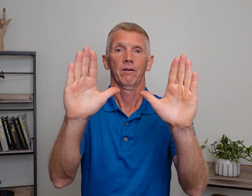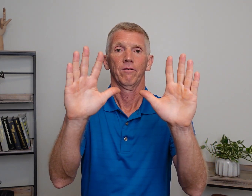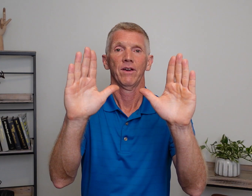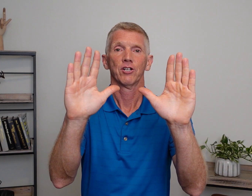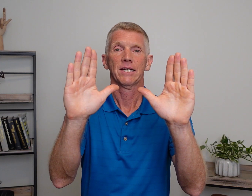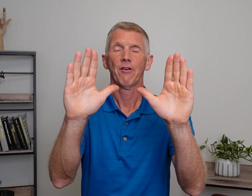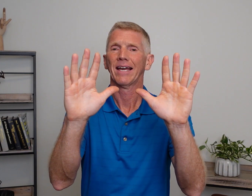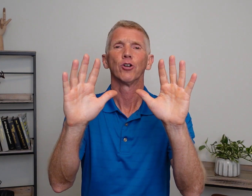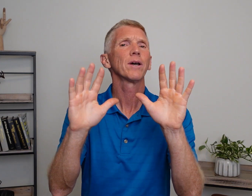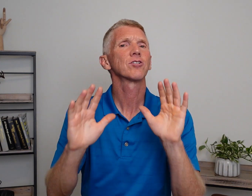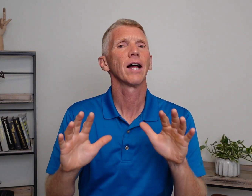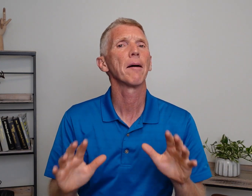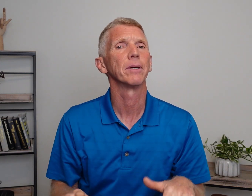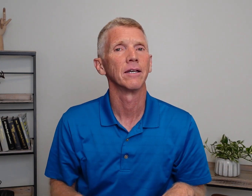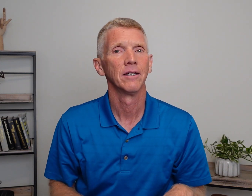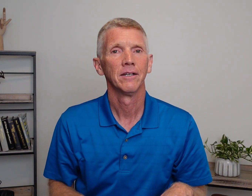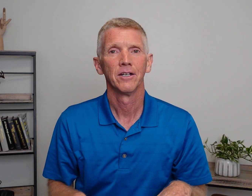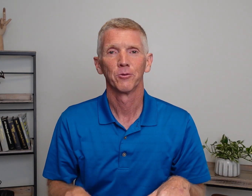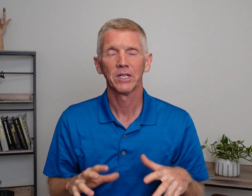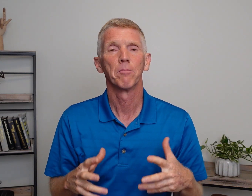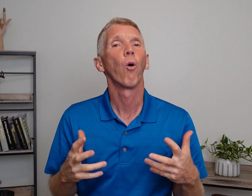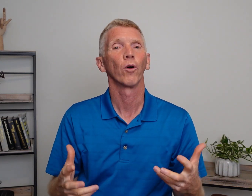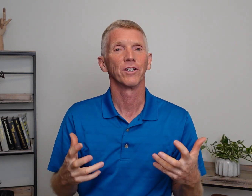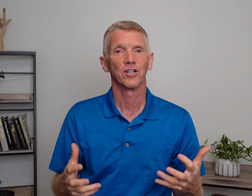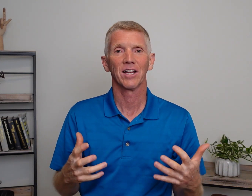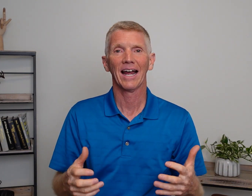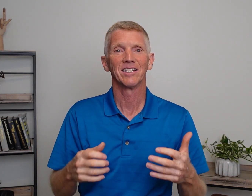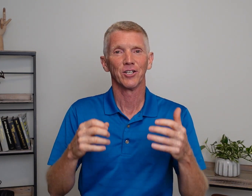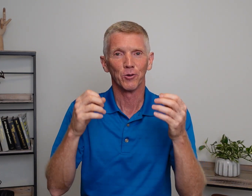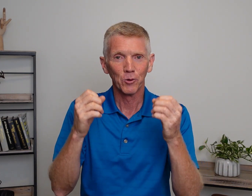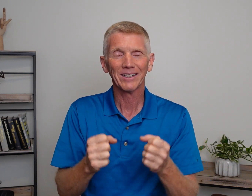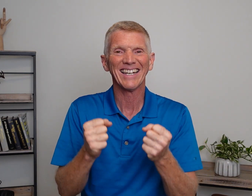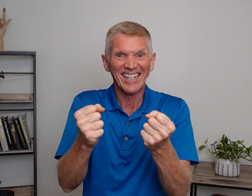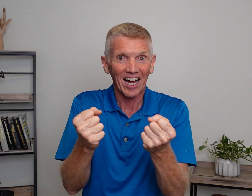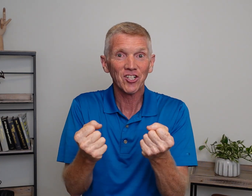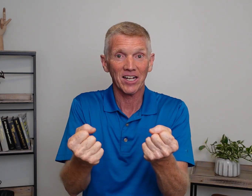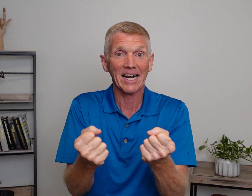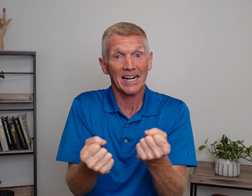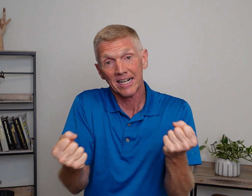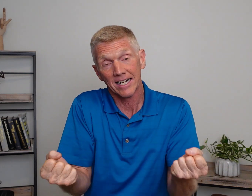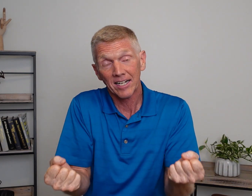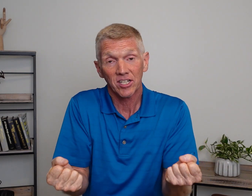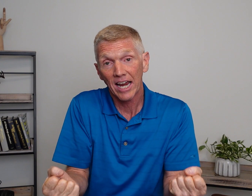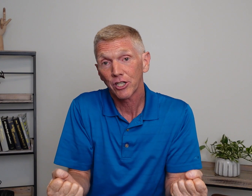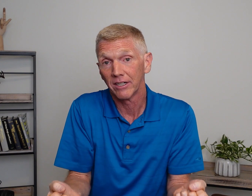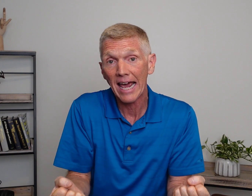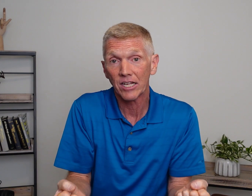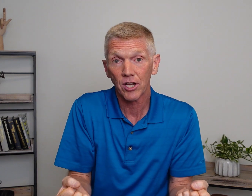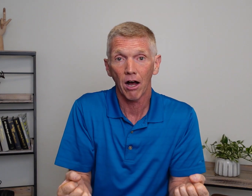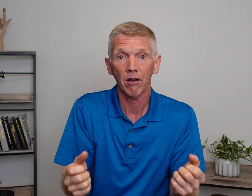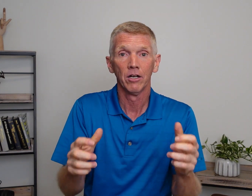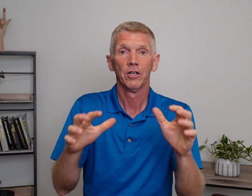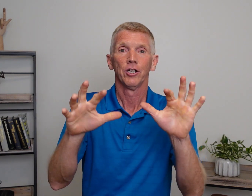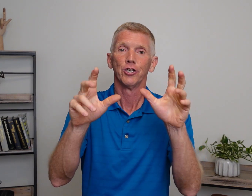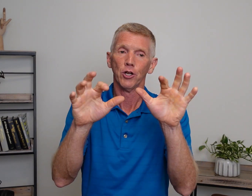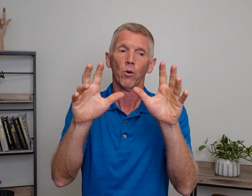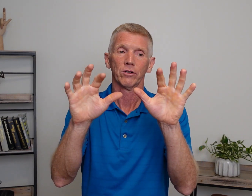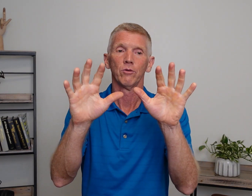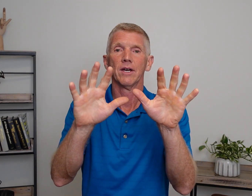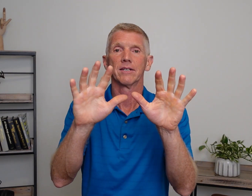Fingers together. Again, don't get sloppy. It's really important in your signs that you're really enunciating. In an enunciation in ASL, you don't do this.